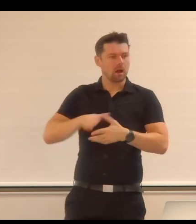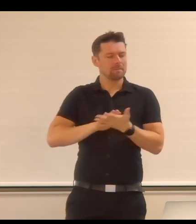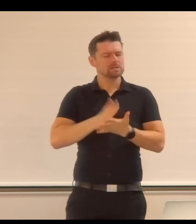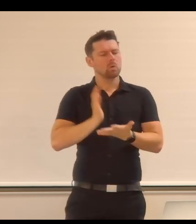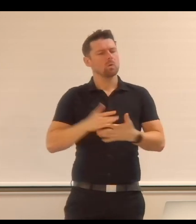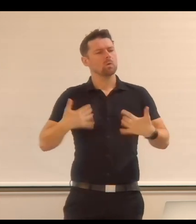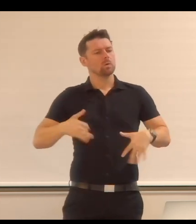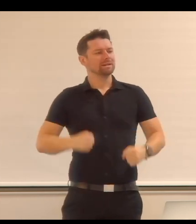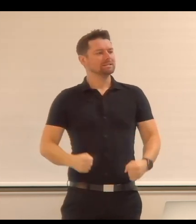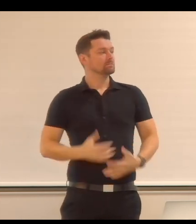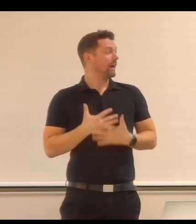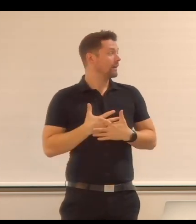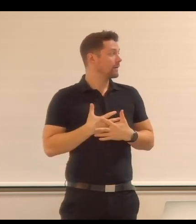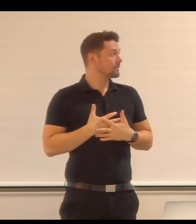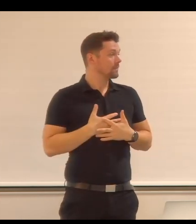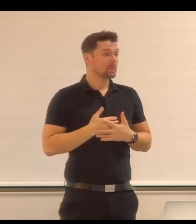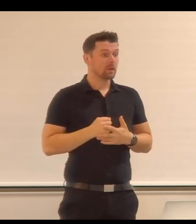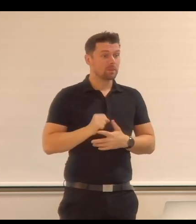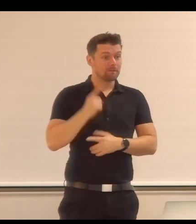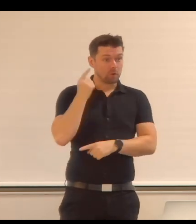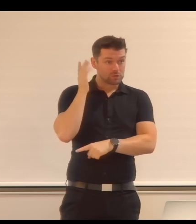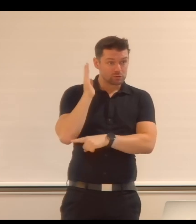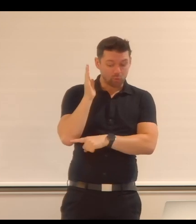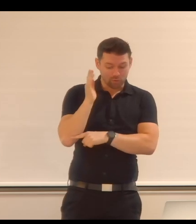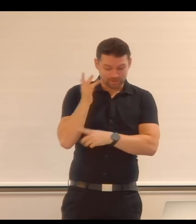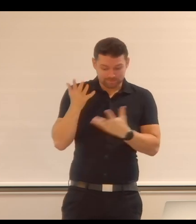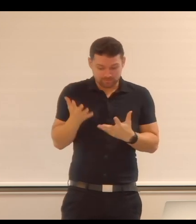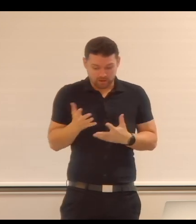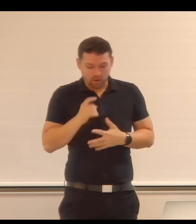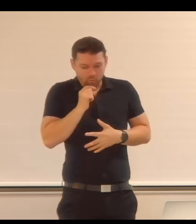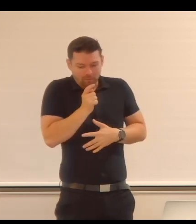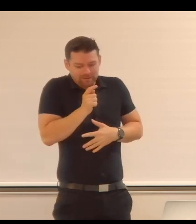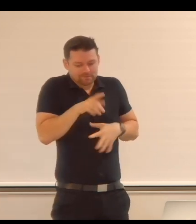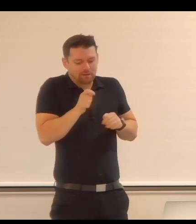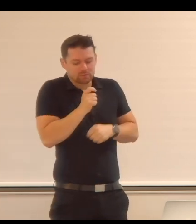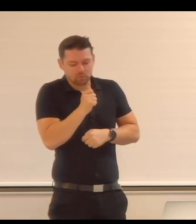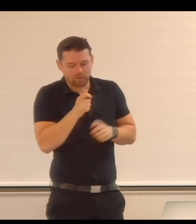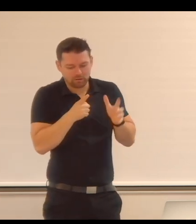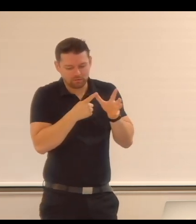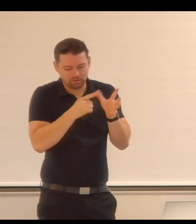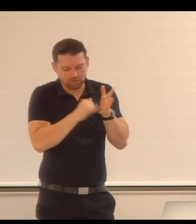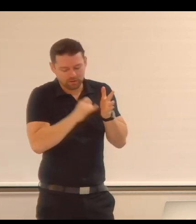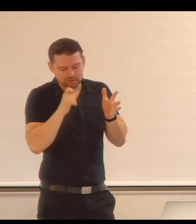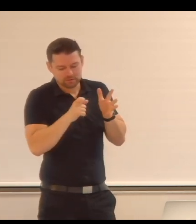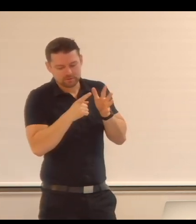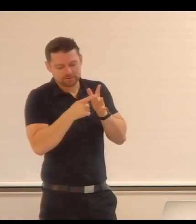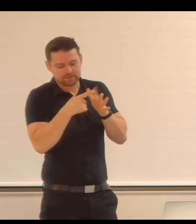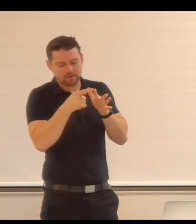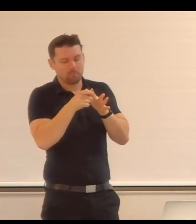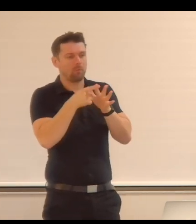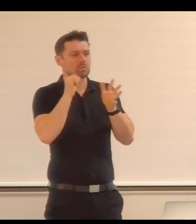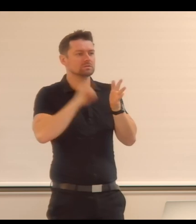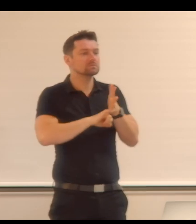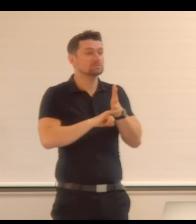first talk of the day will be actually ASCAPIOS. So in a few minutes, we'll get started. And I wanted to actually start with ASCAPIOS because this is how